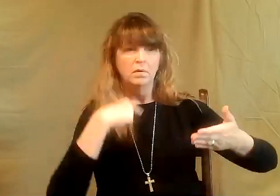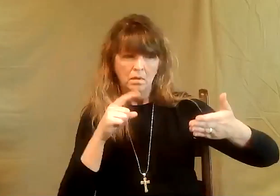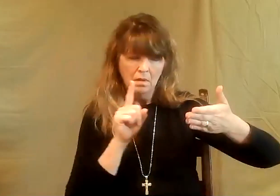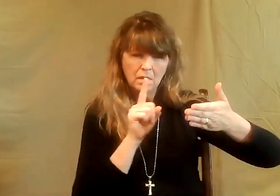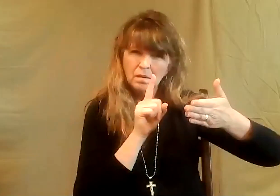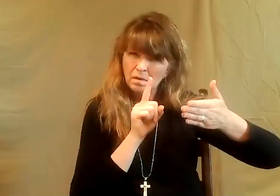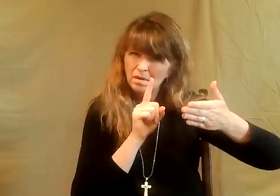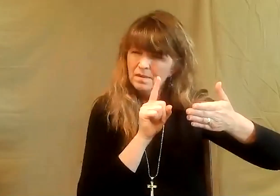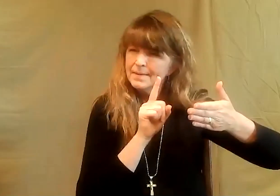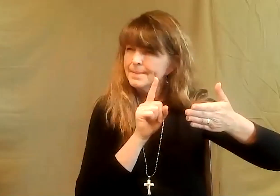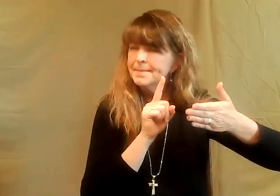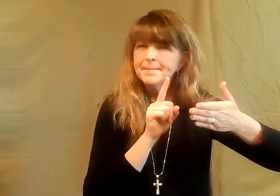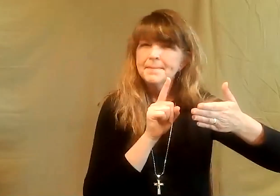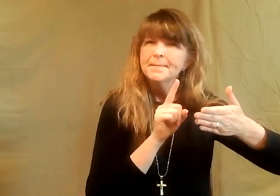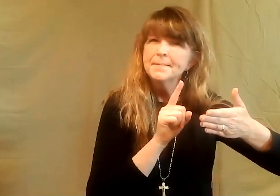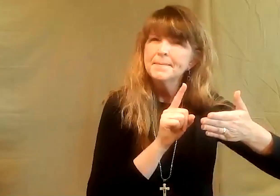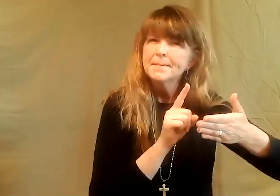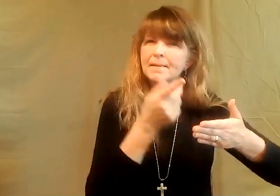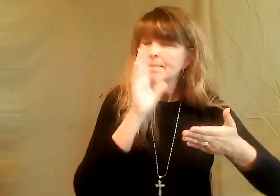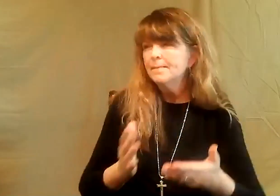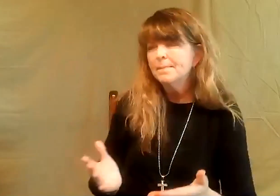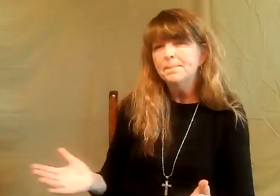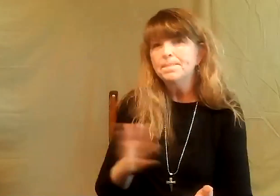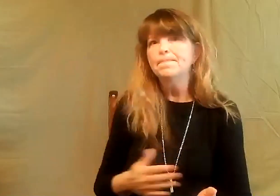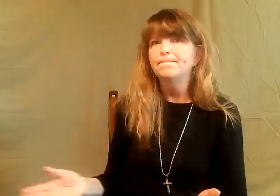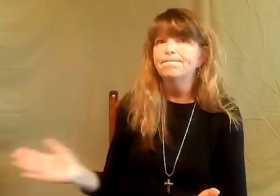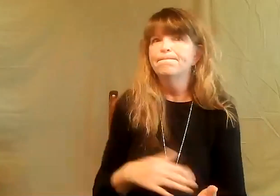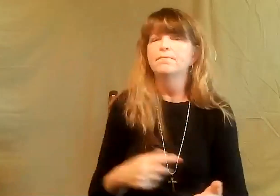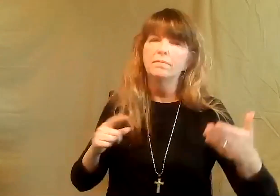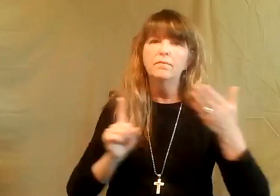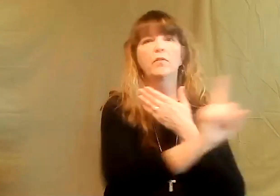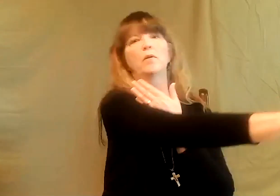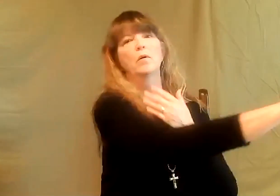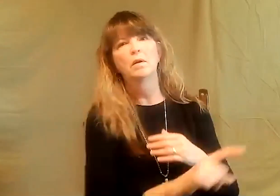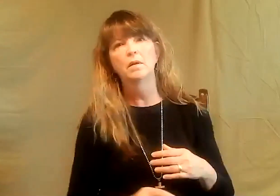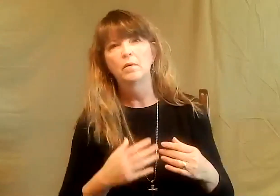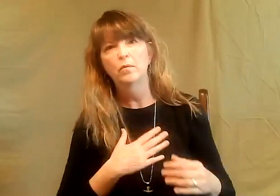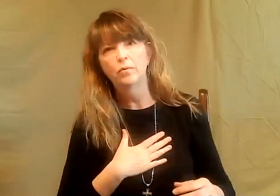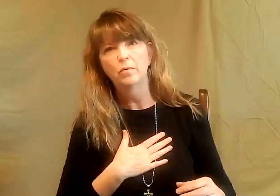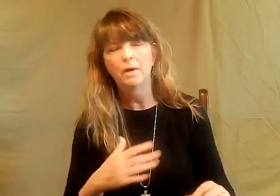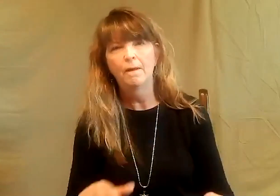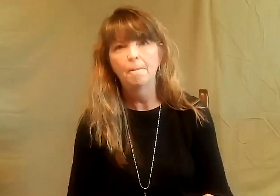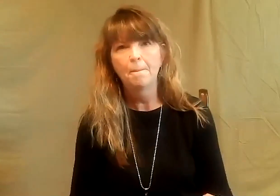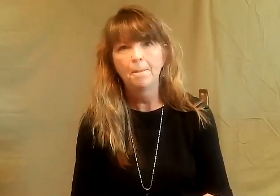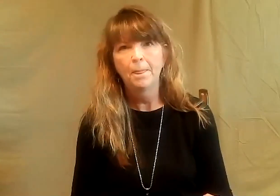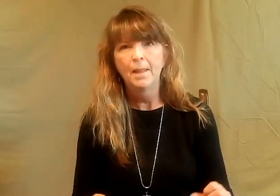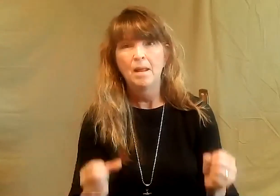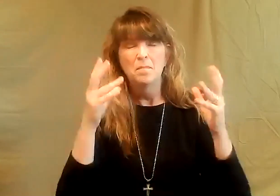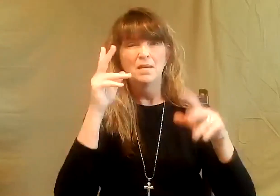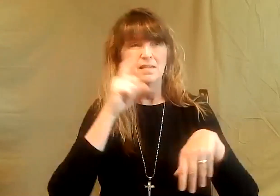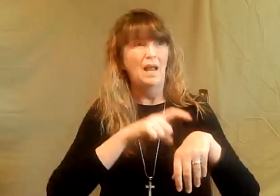You know, whenever people say, you're too old to work on your doctorate, I feel like that's a wall. But I know that I need to be beckoned through that